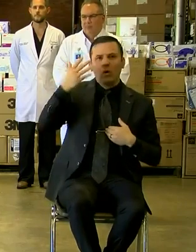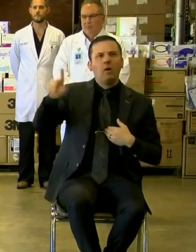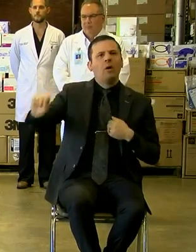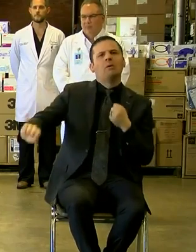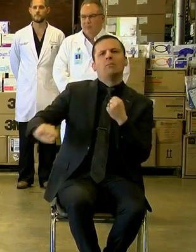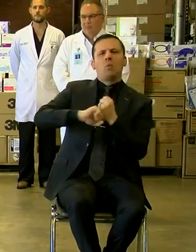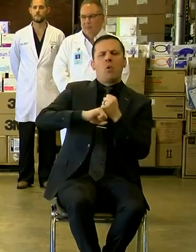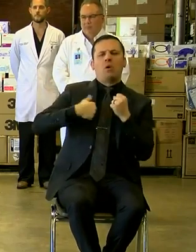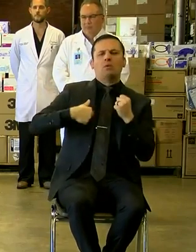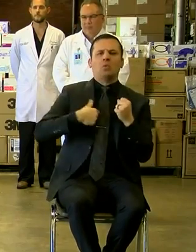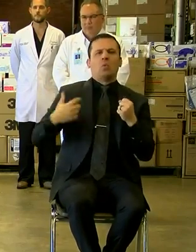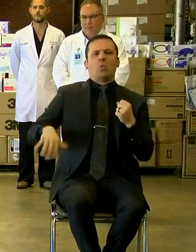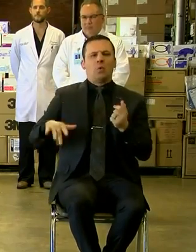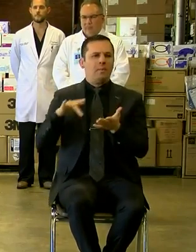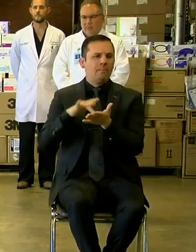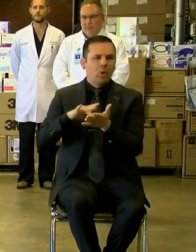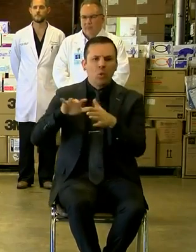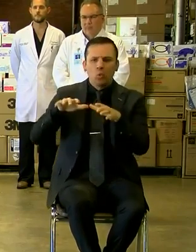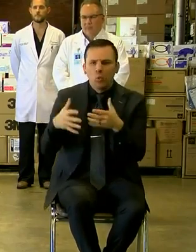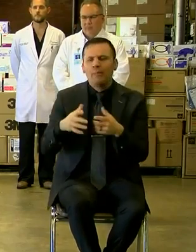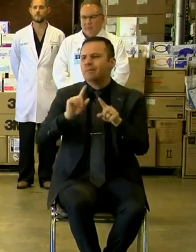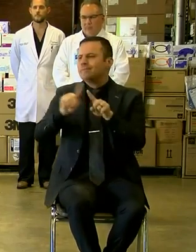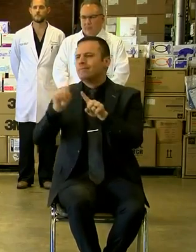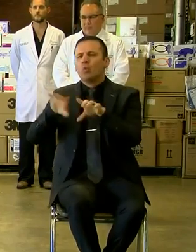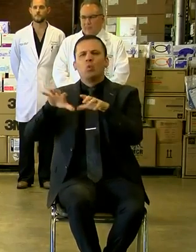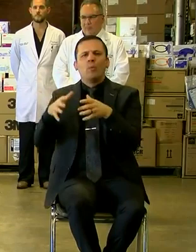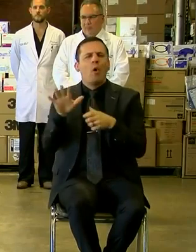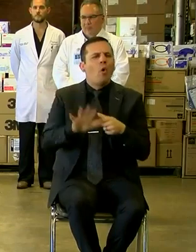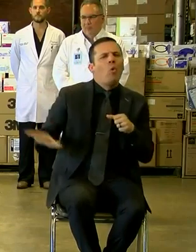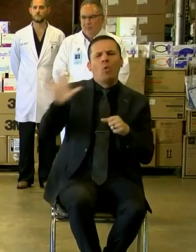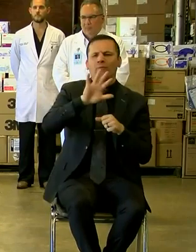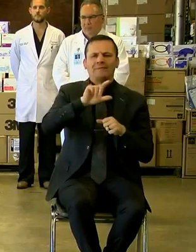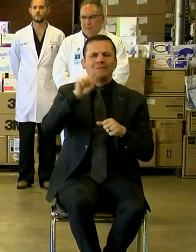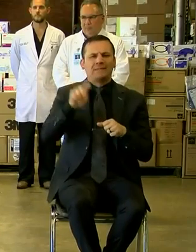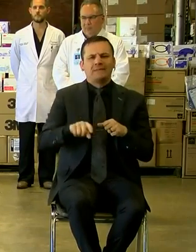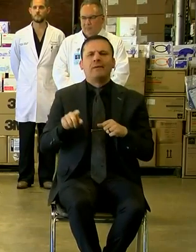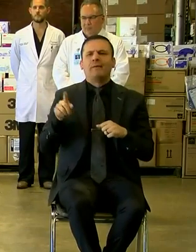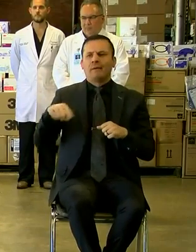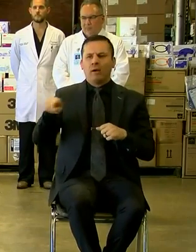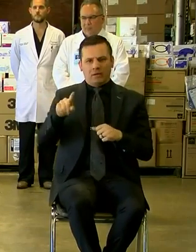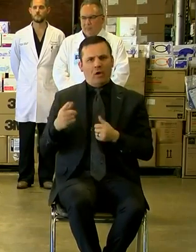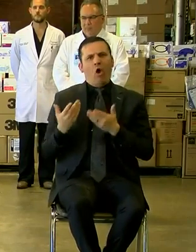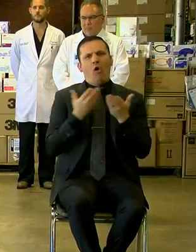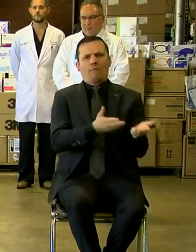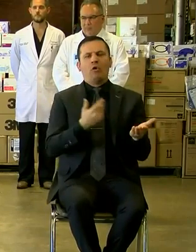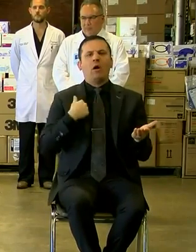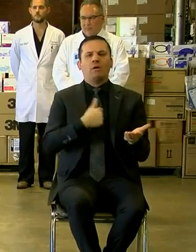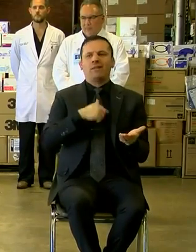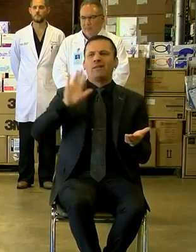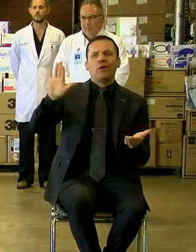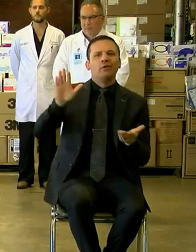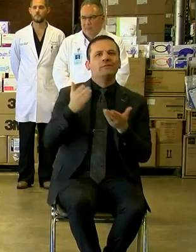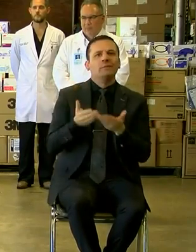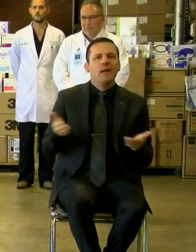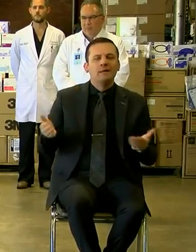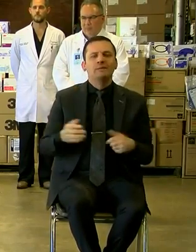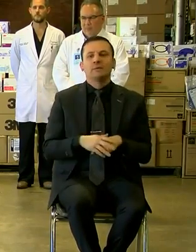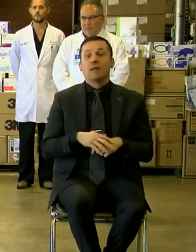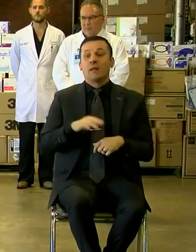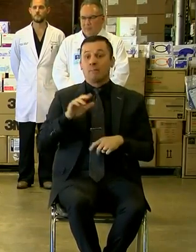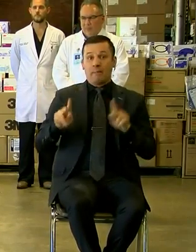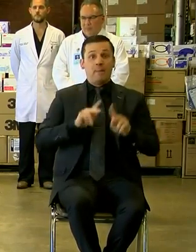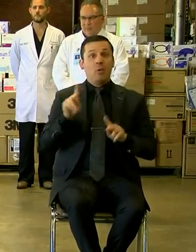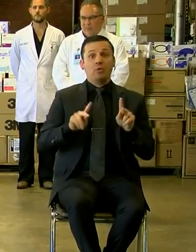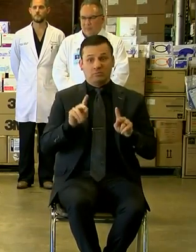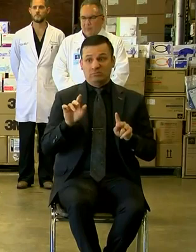medical groups, from other types of groups across the state of Texas who have offered up supplies like those that are behind me